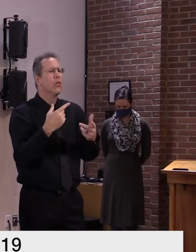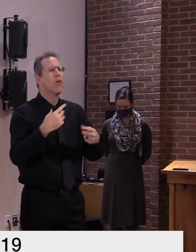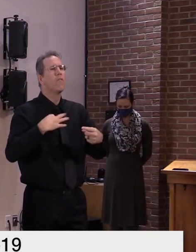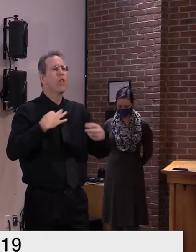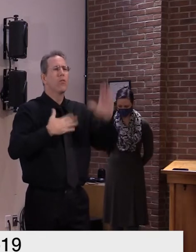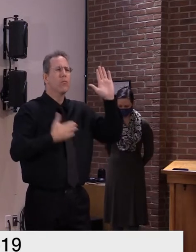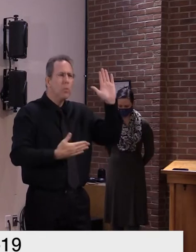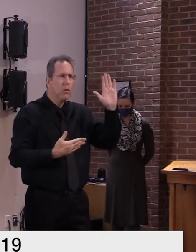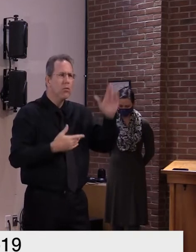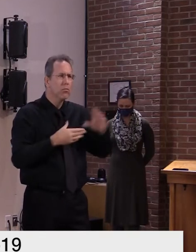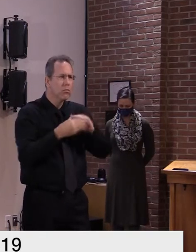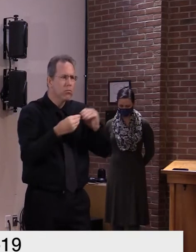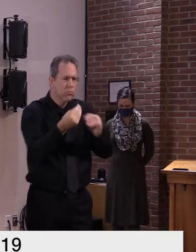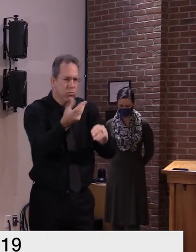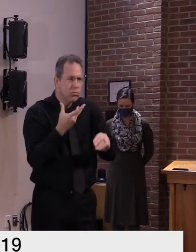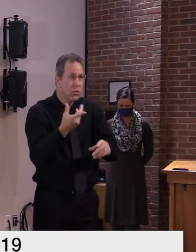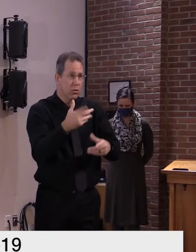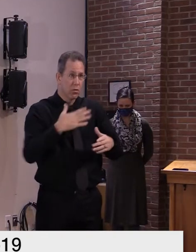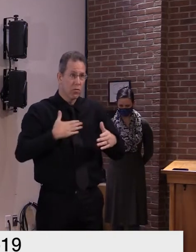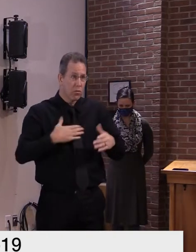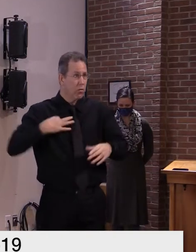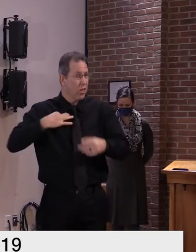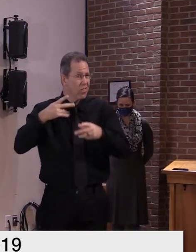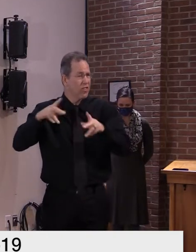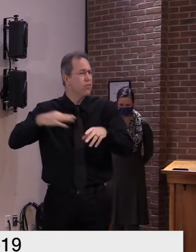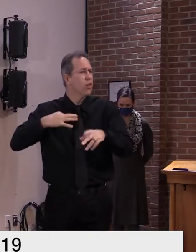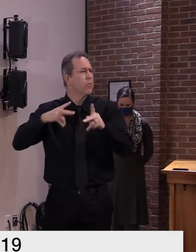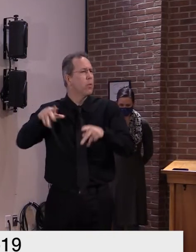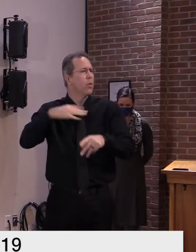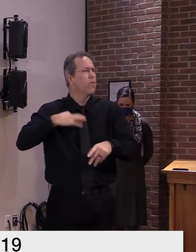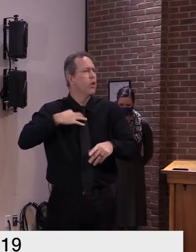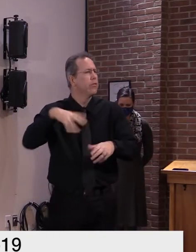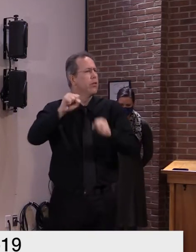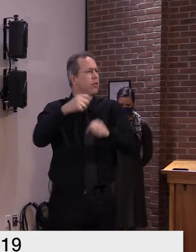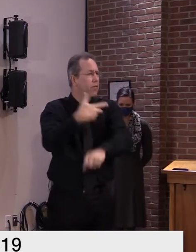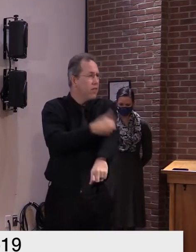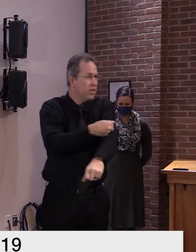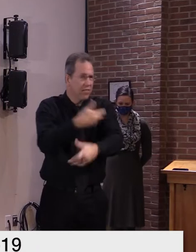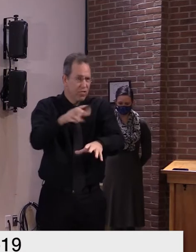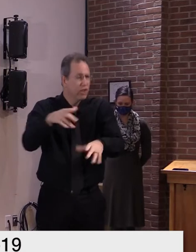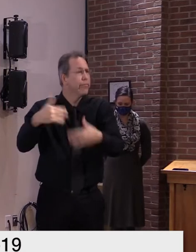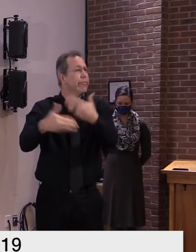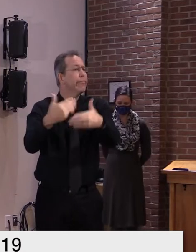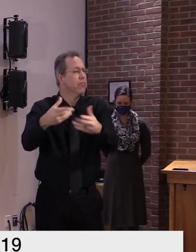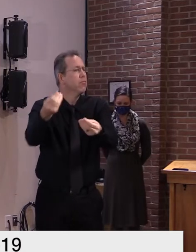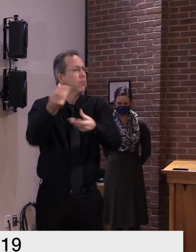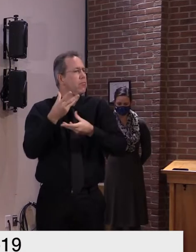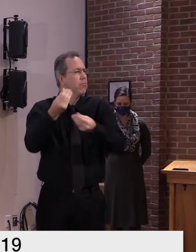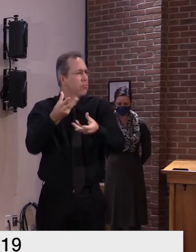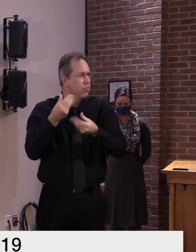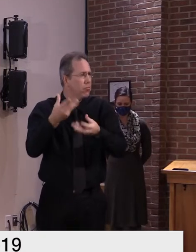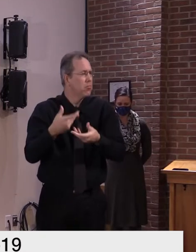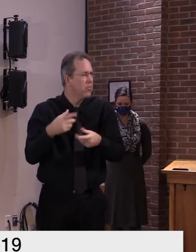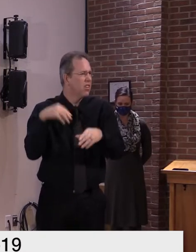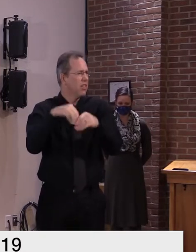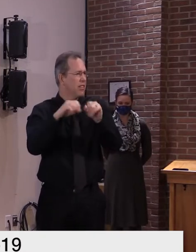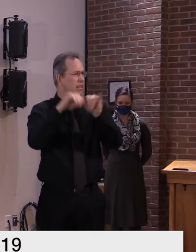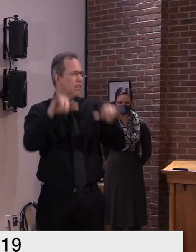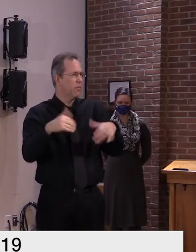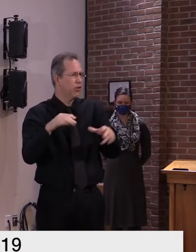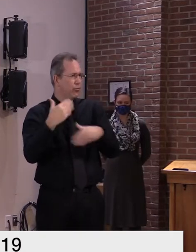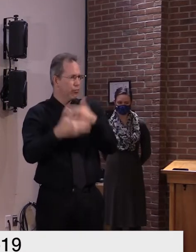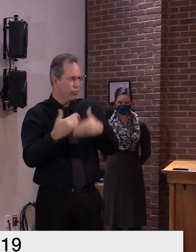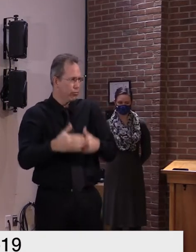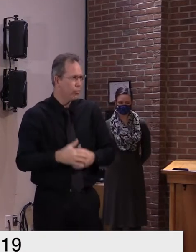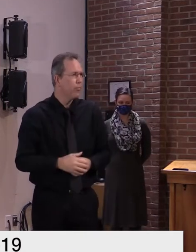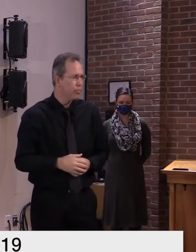vaccine there's mandatory reporting by the health care system and all of the providers there's monthly